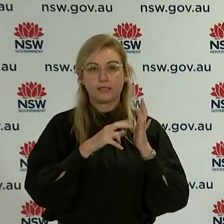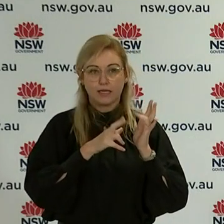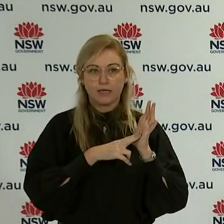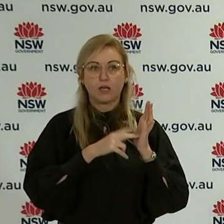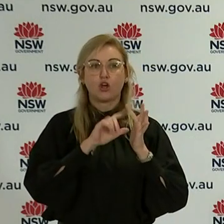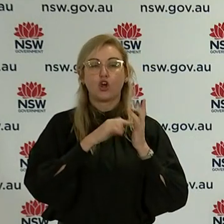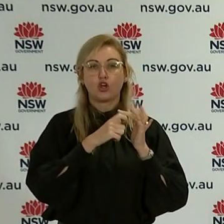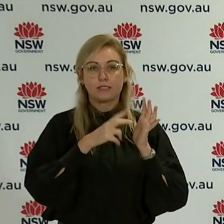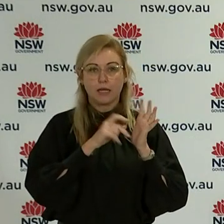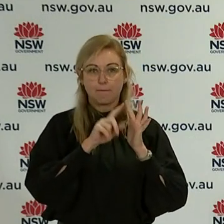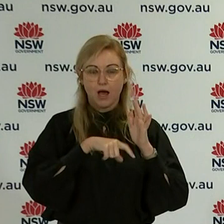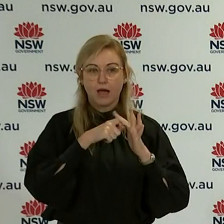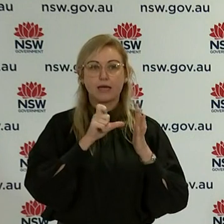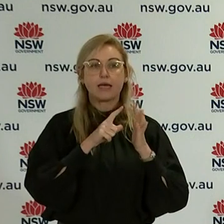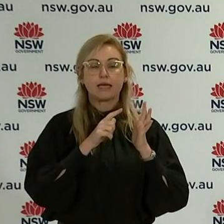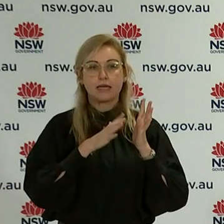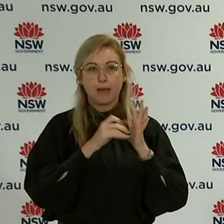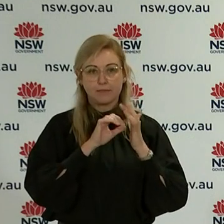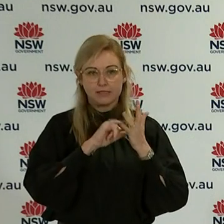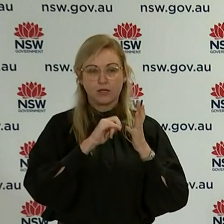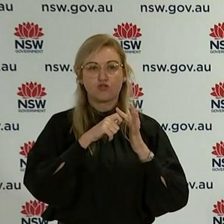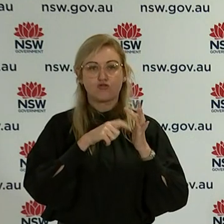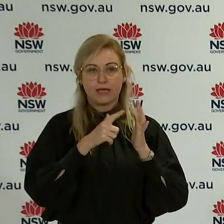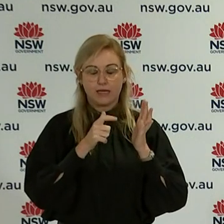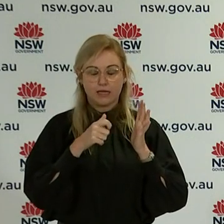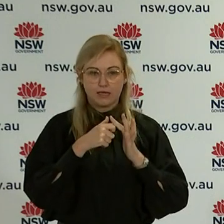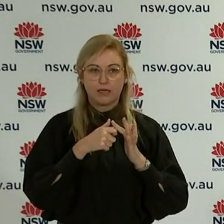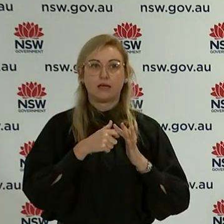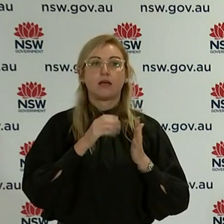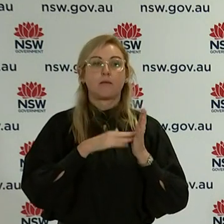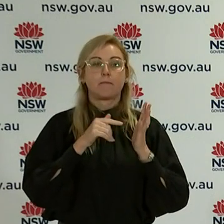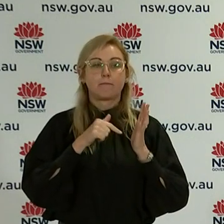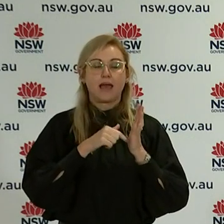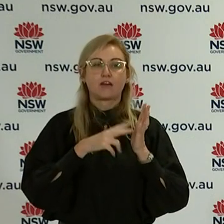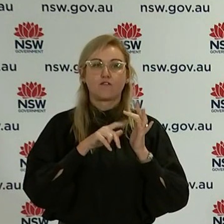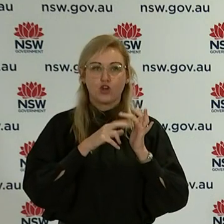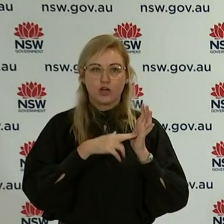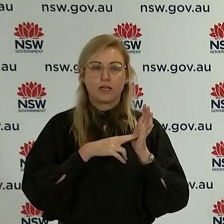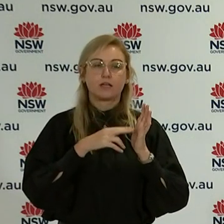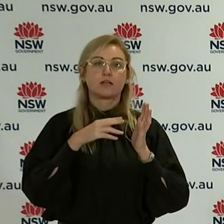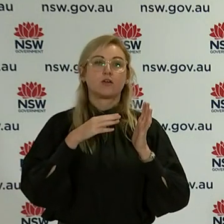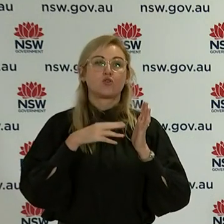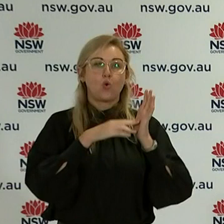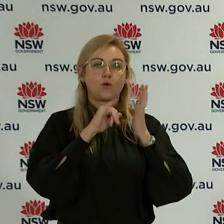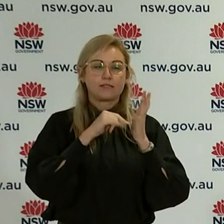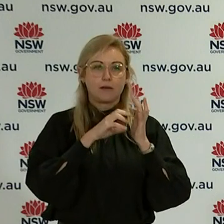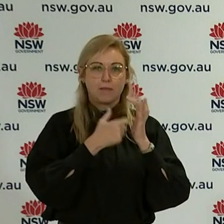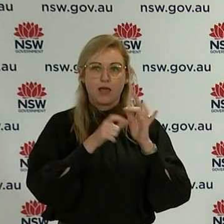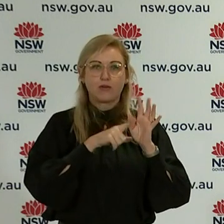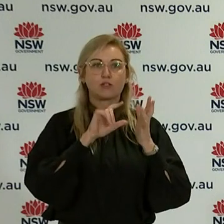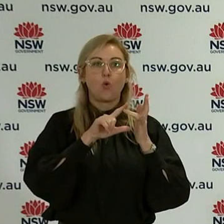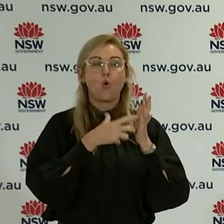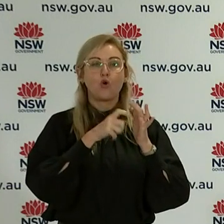Erskine Park, Kemp's Creek, Kingswood, Mount Vernon, North St. Mary's, Orchard Hills, Oxley Park,